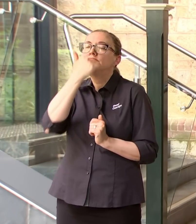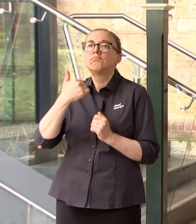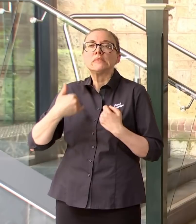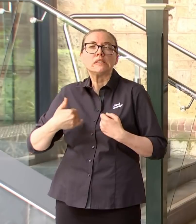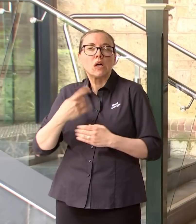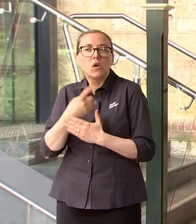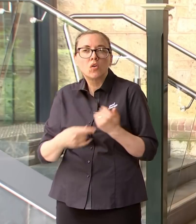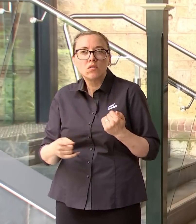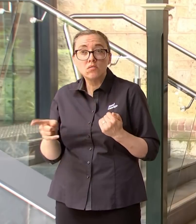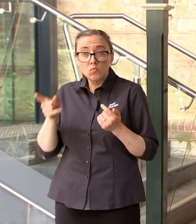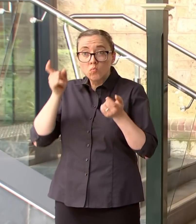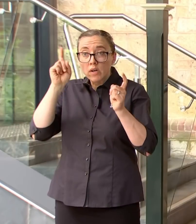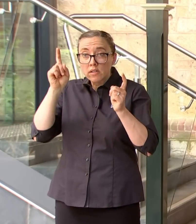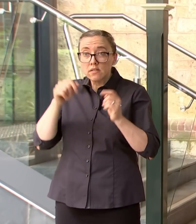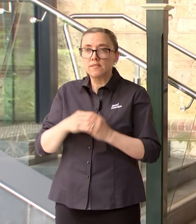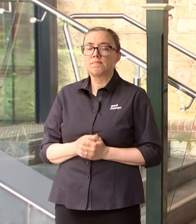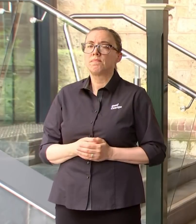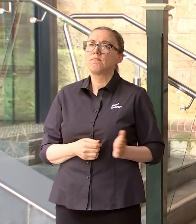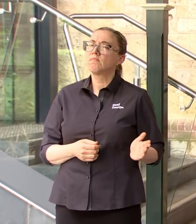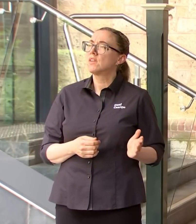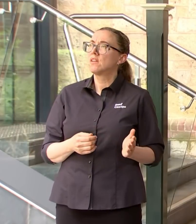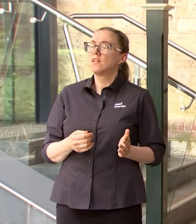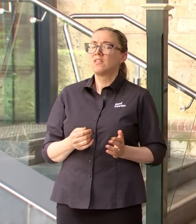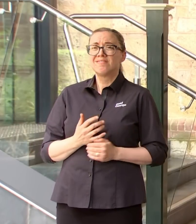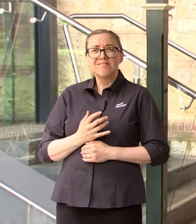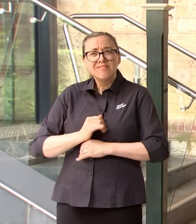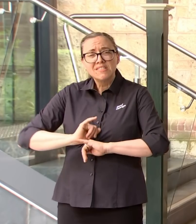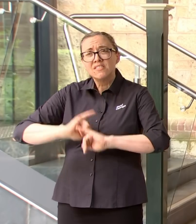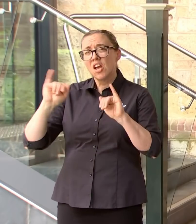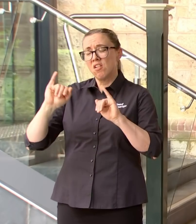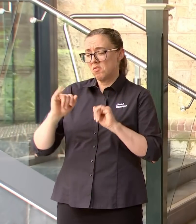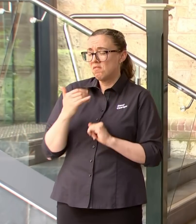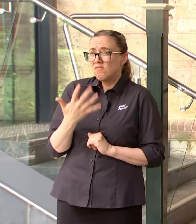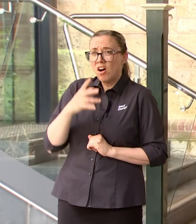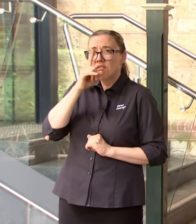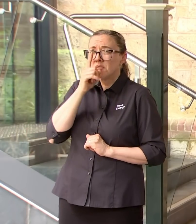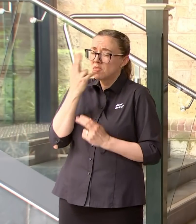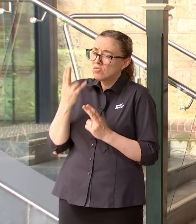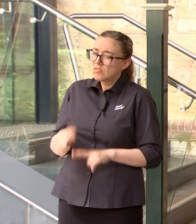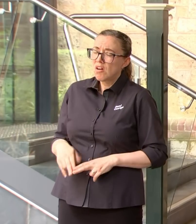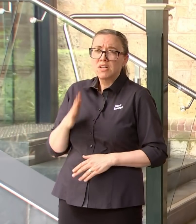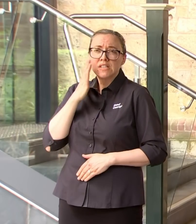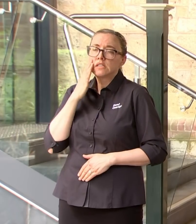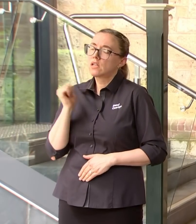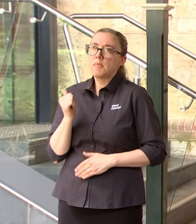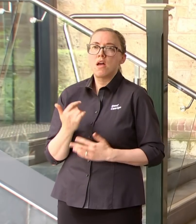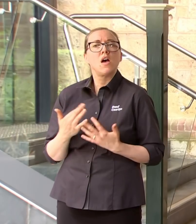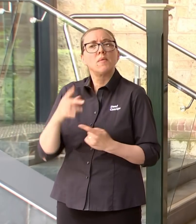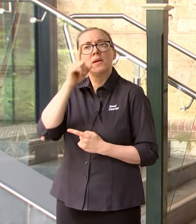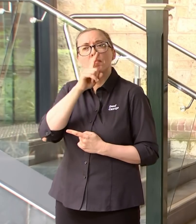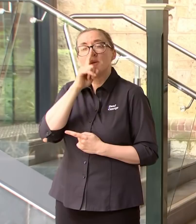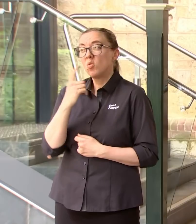look obviously uh we're devastated with any death in south australia and to have five having to be reported on the same day uh is